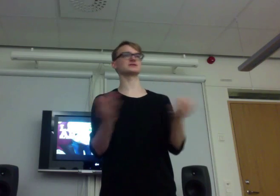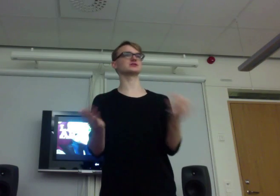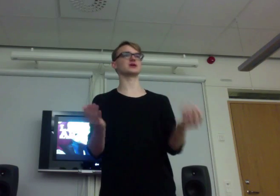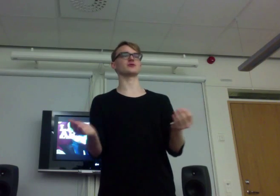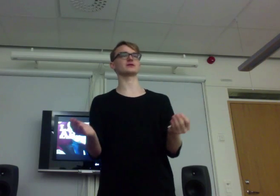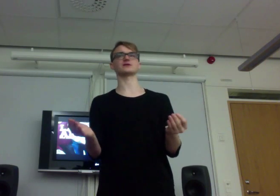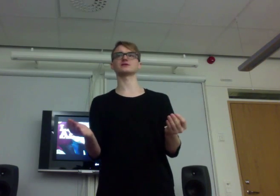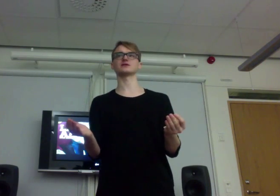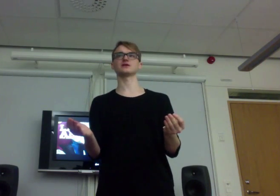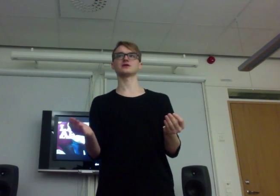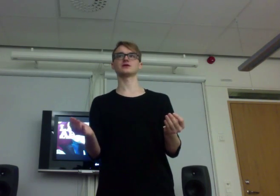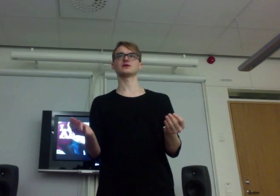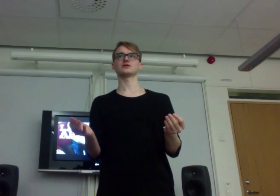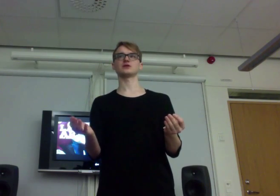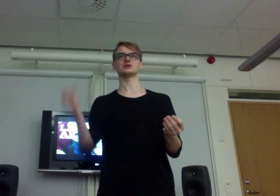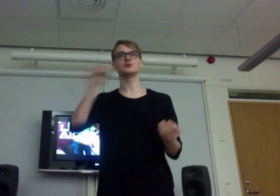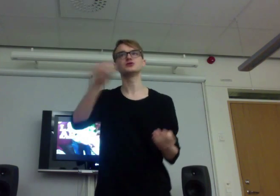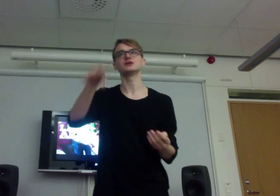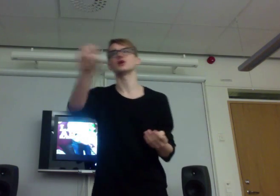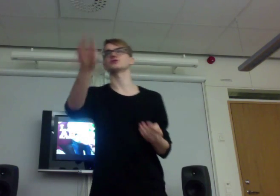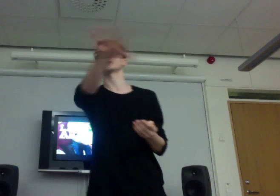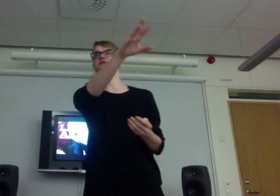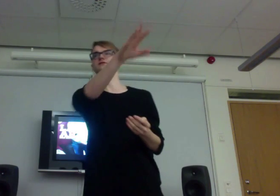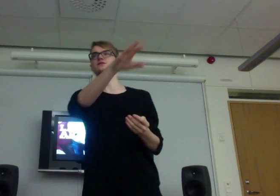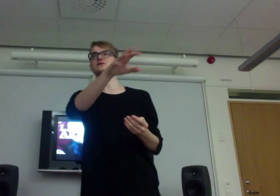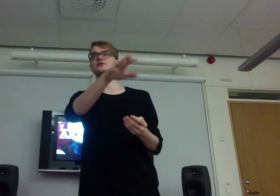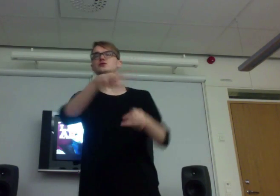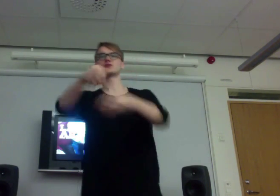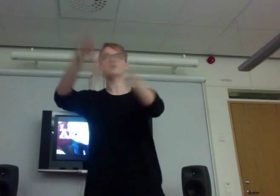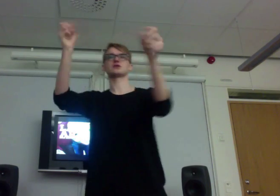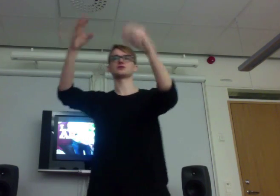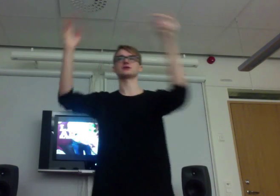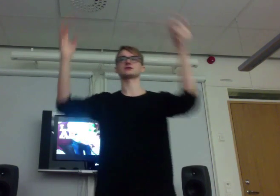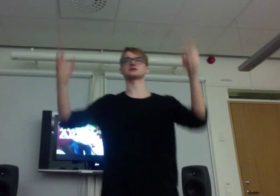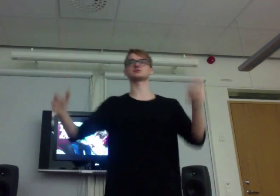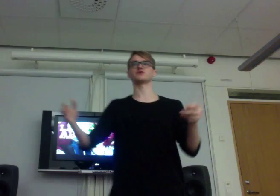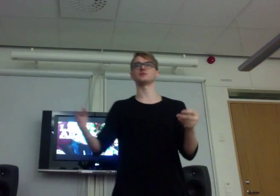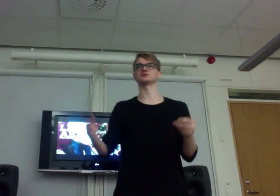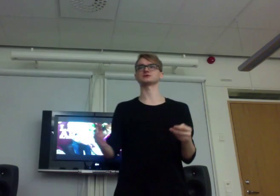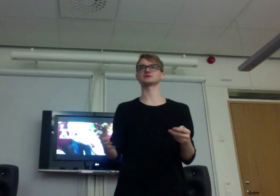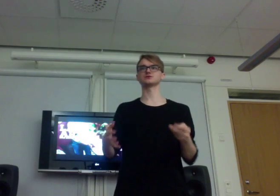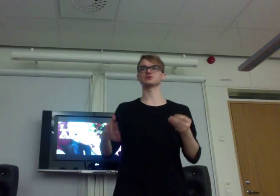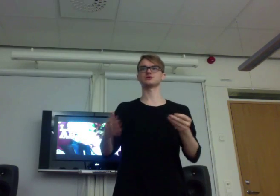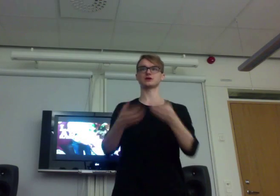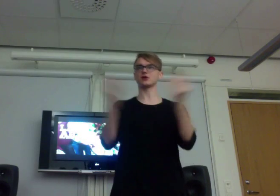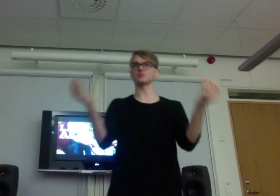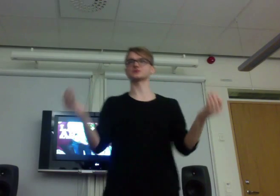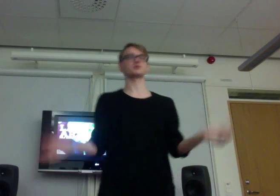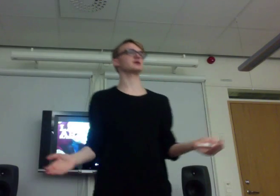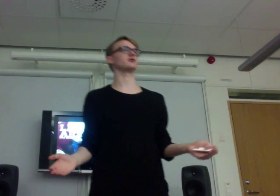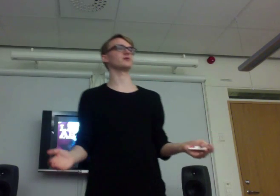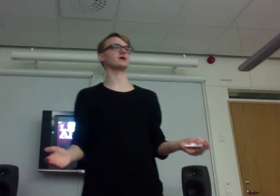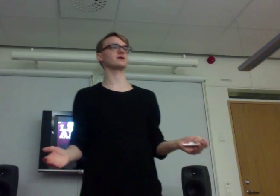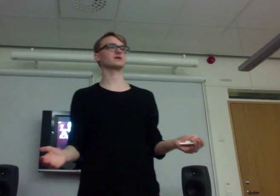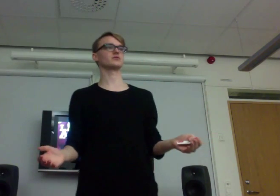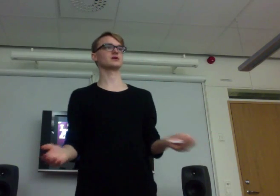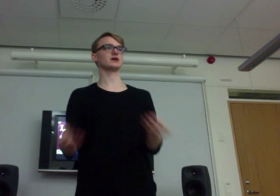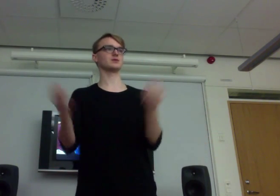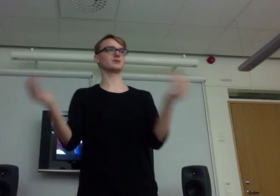generator. Like, to put in content. To create content in his performances. Like, LARP is a really good way. Getting people to